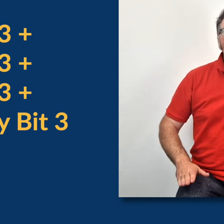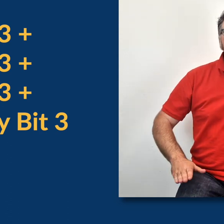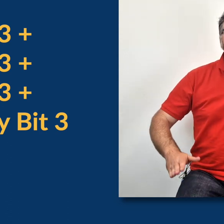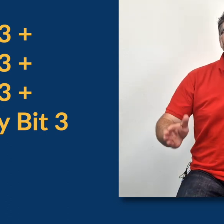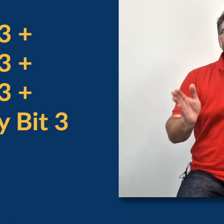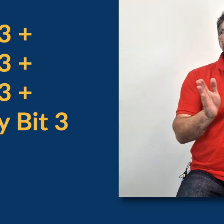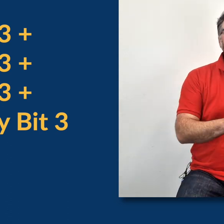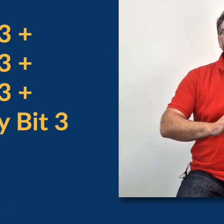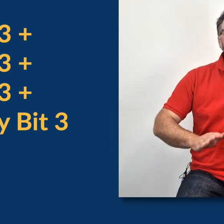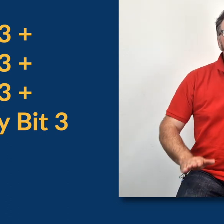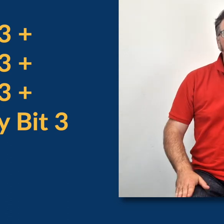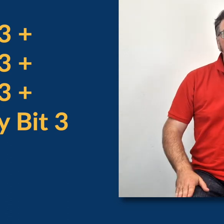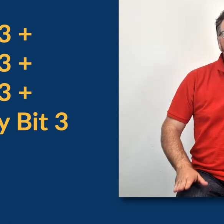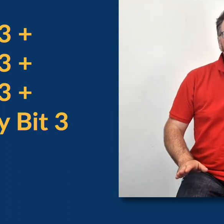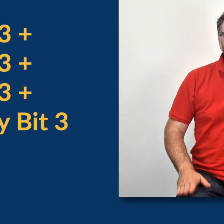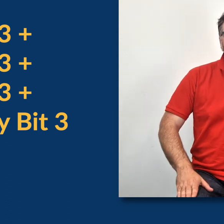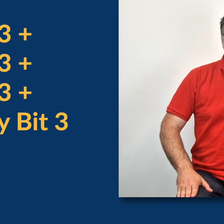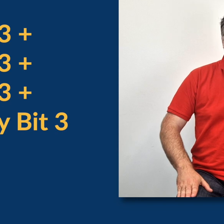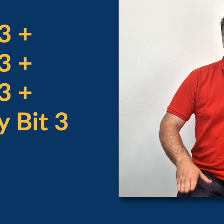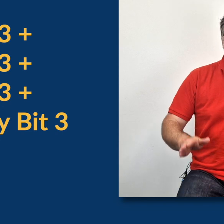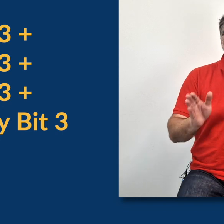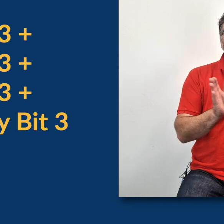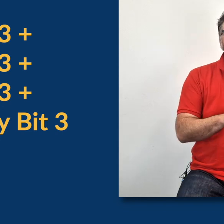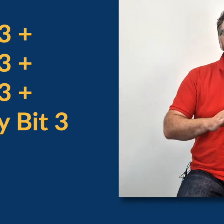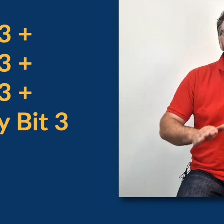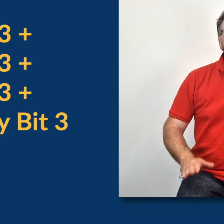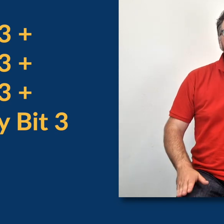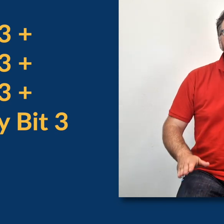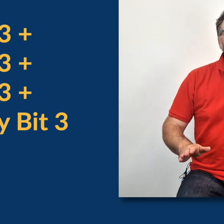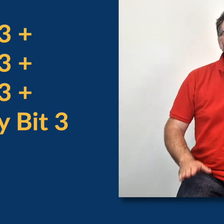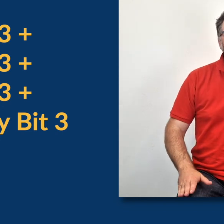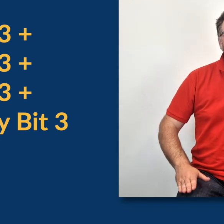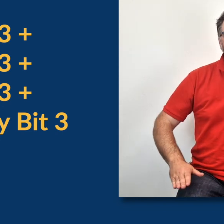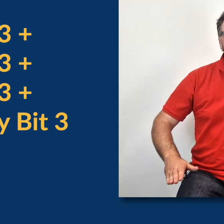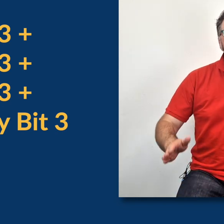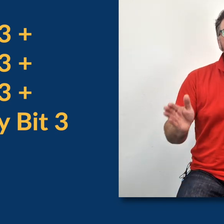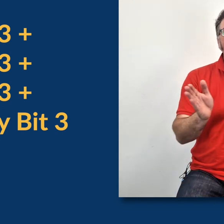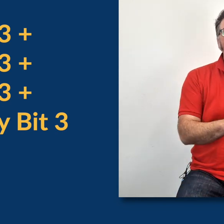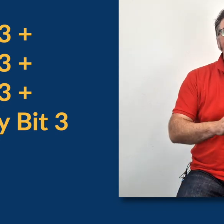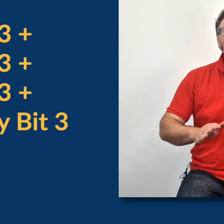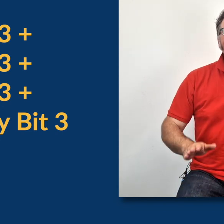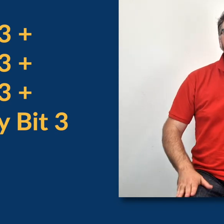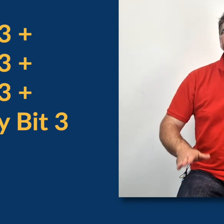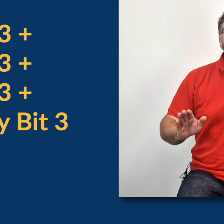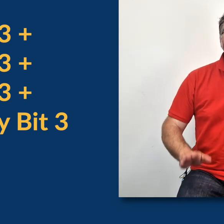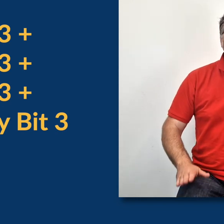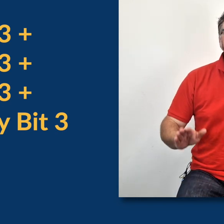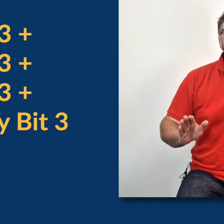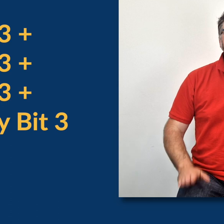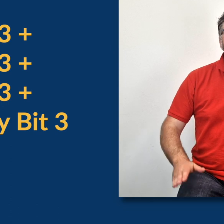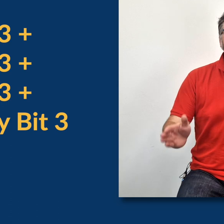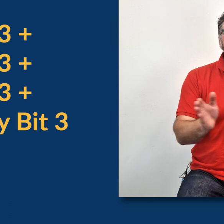One, two, three, and one, two, three, and one, two, three, and